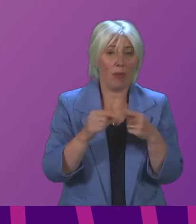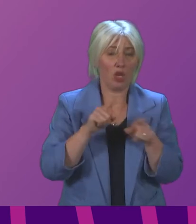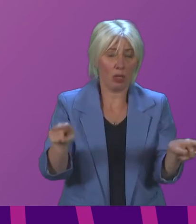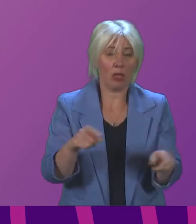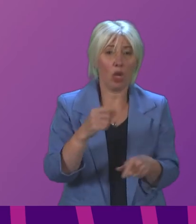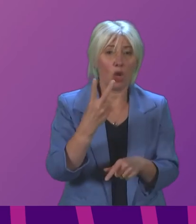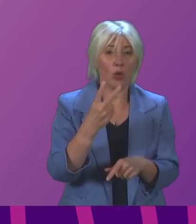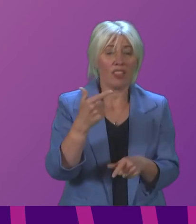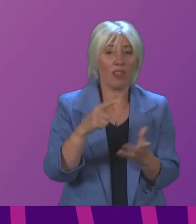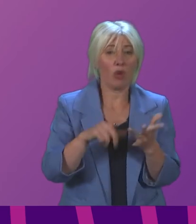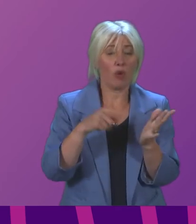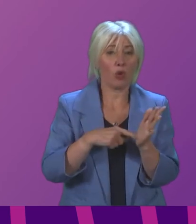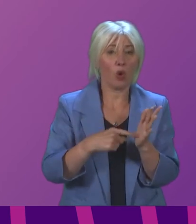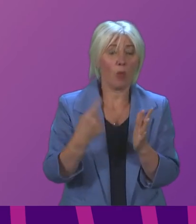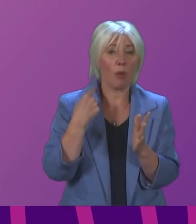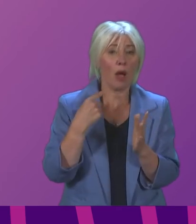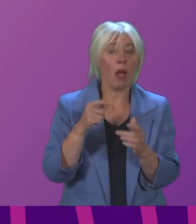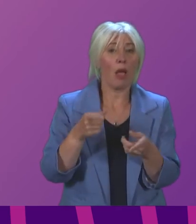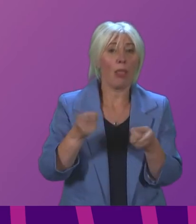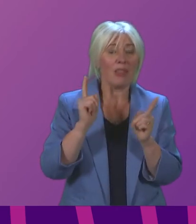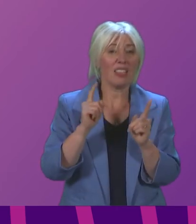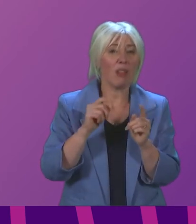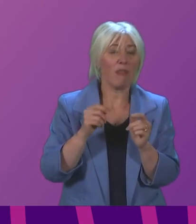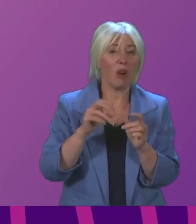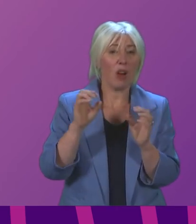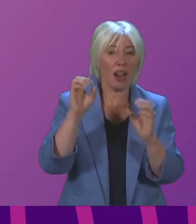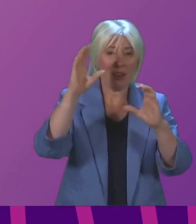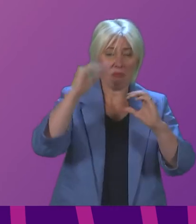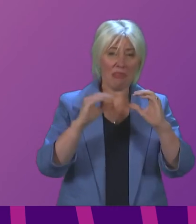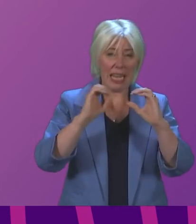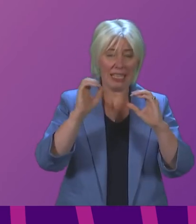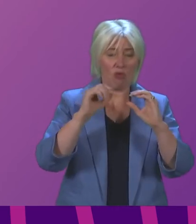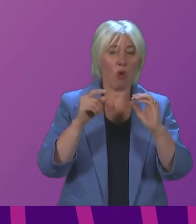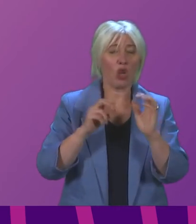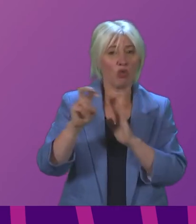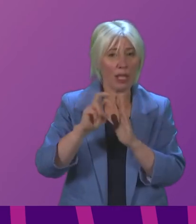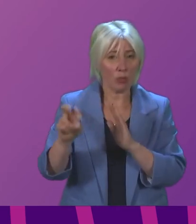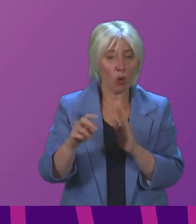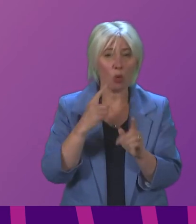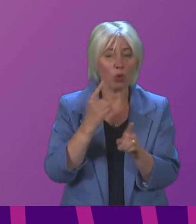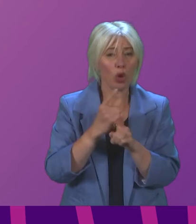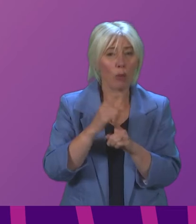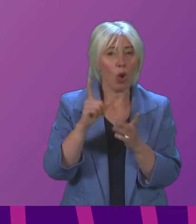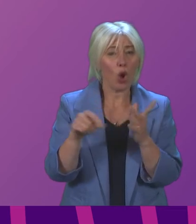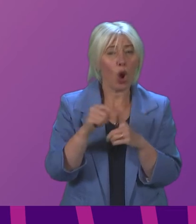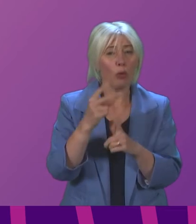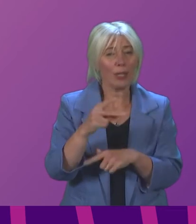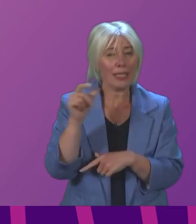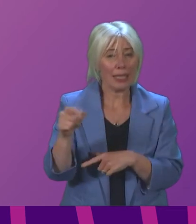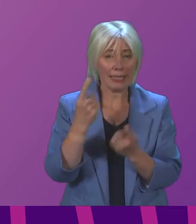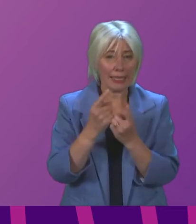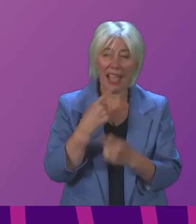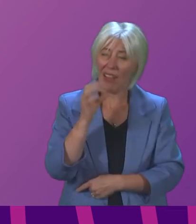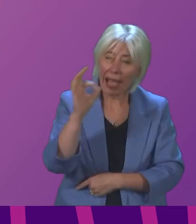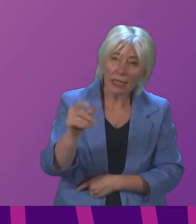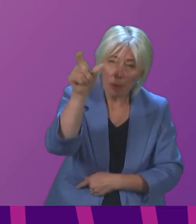of October the cabinet secretary for net zero energy and transport was addressing parliament on ambitions for COP26 when I asked him how many